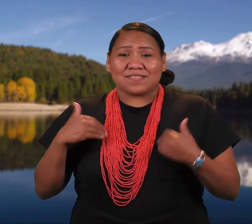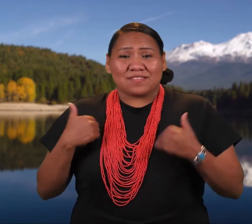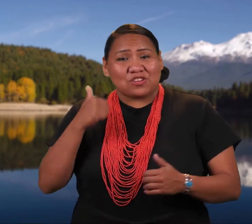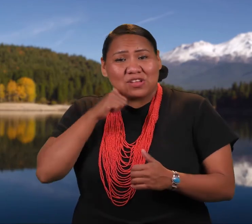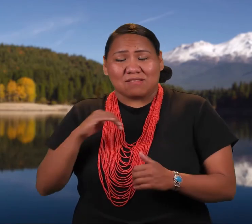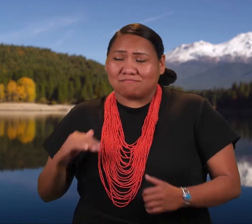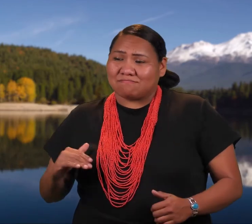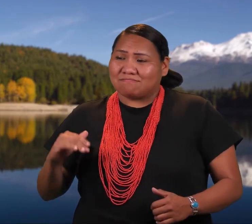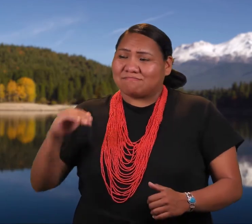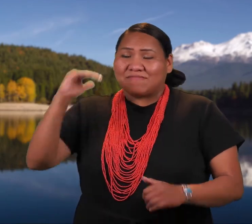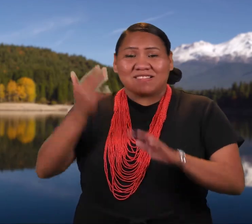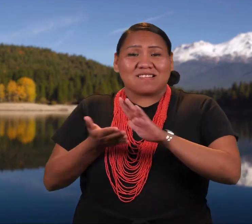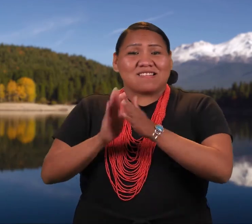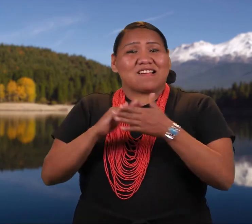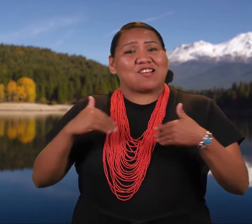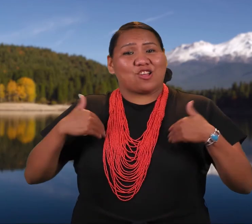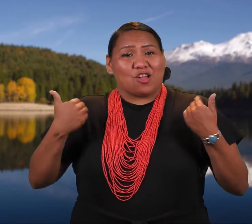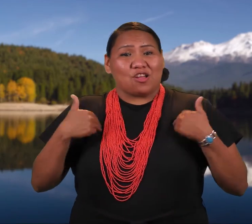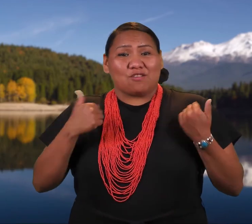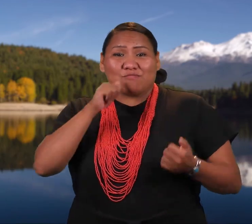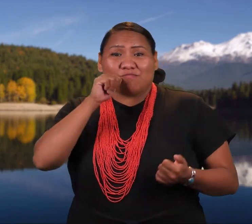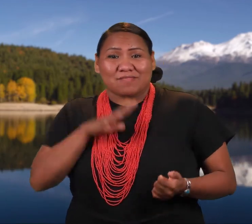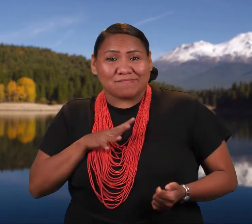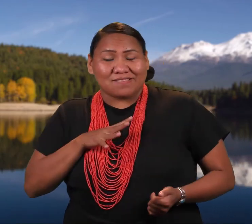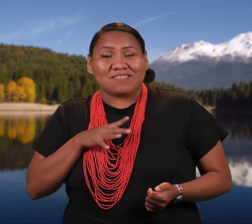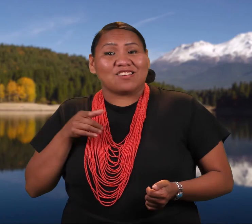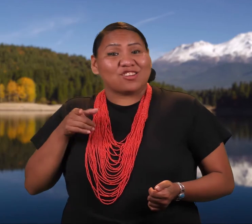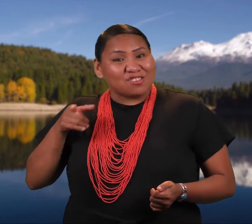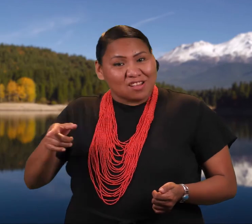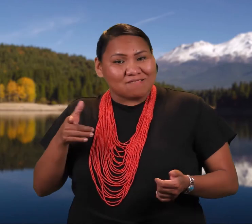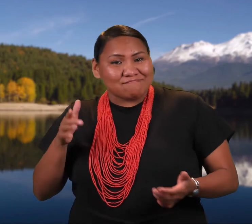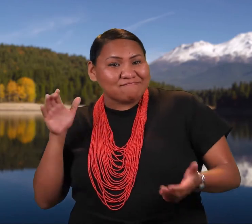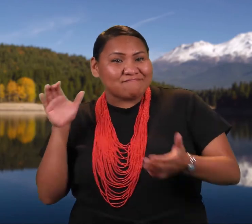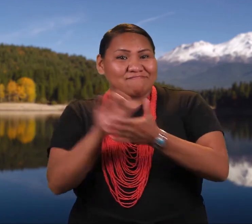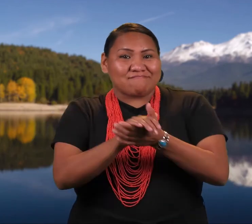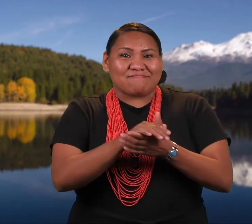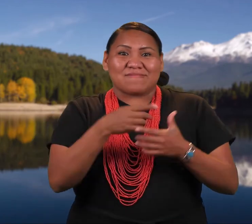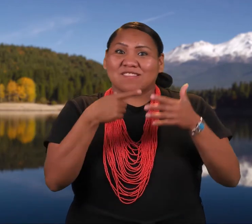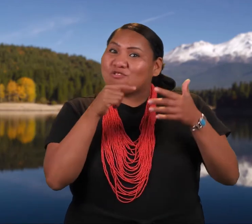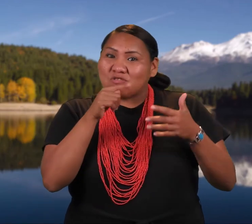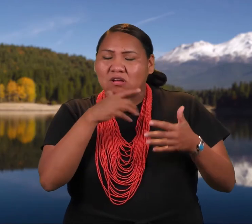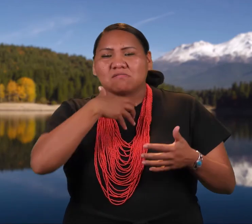When she became a young woman, she and the eldest son of the grizzly bears were married.